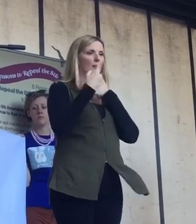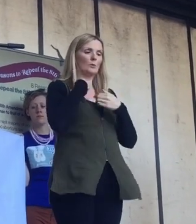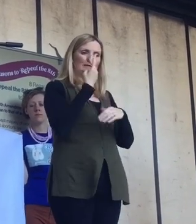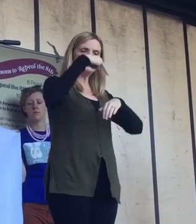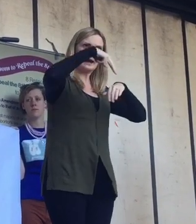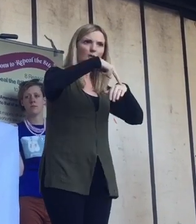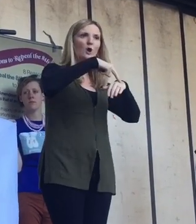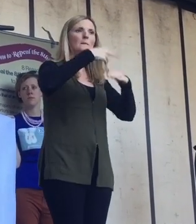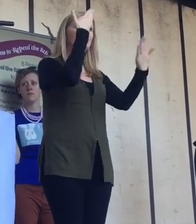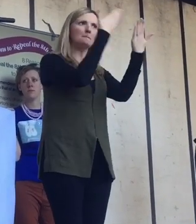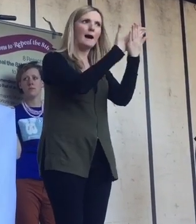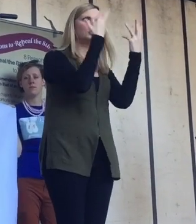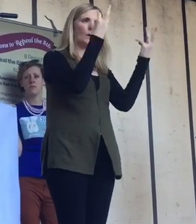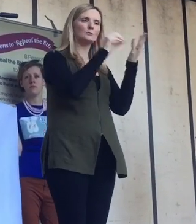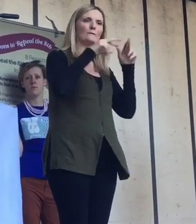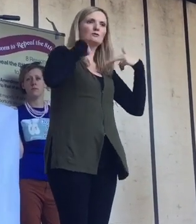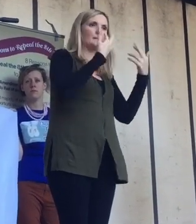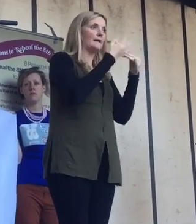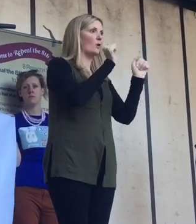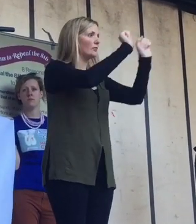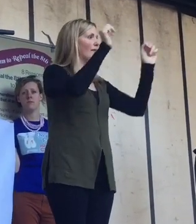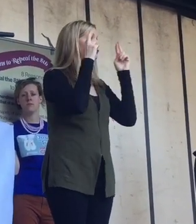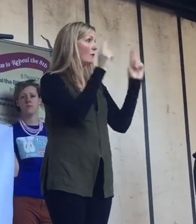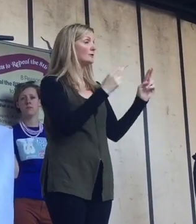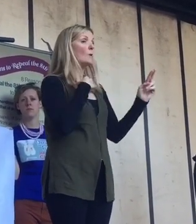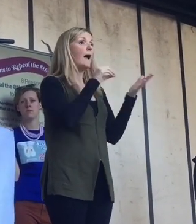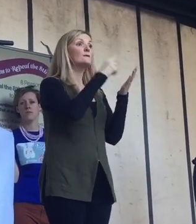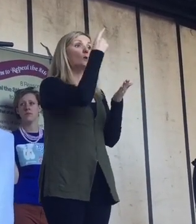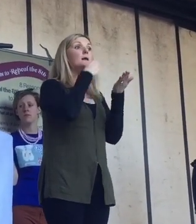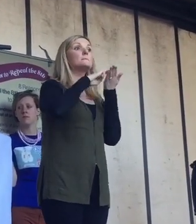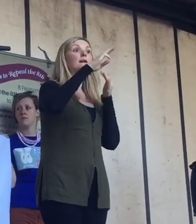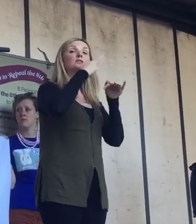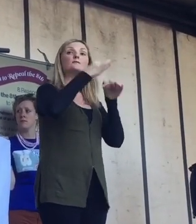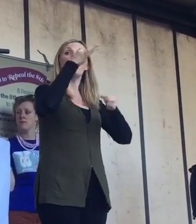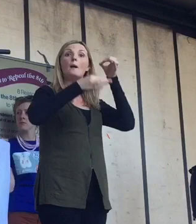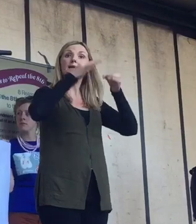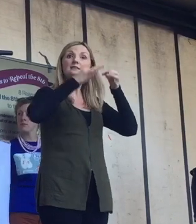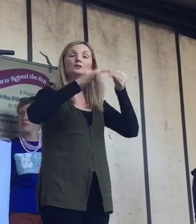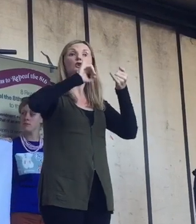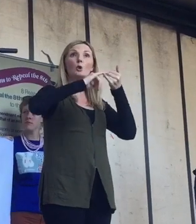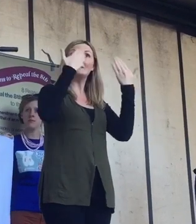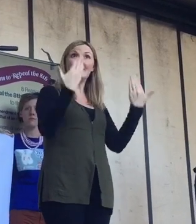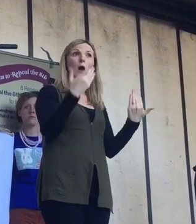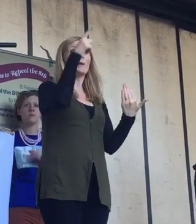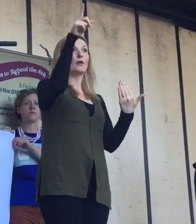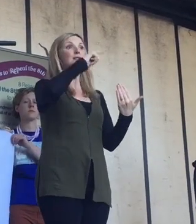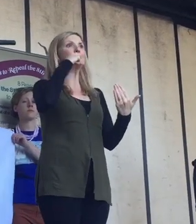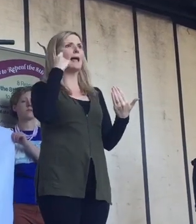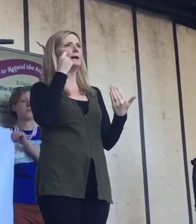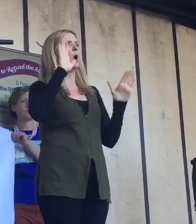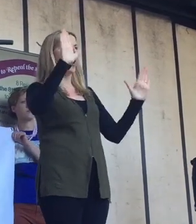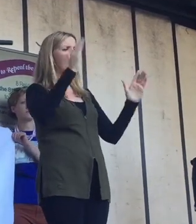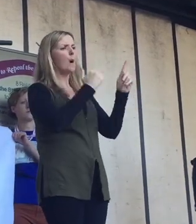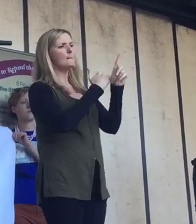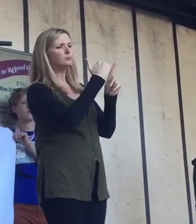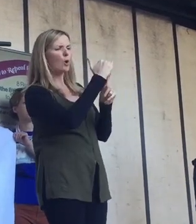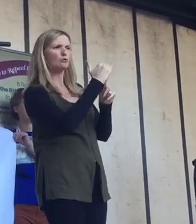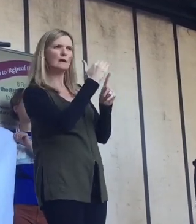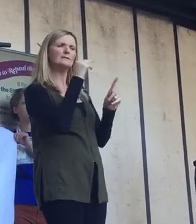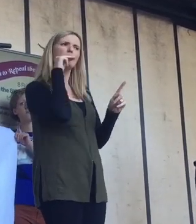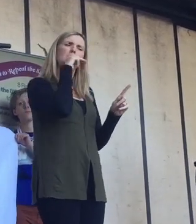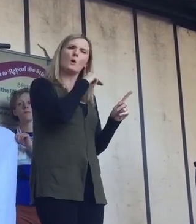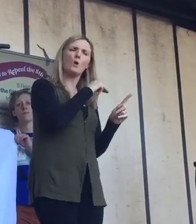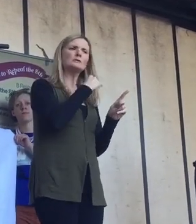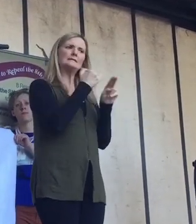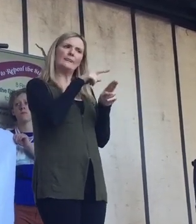respect for their rights. And I have one message to give to politicians who right now are telling us that they believe that progress is necessary in this